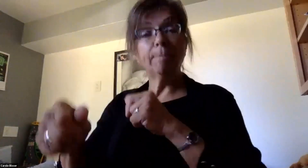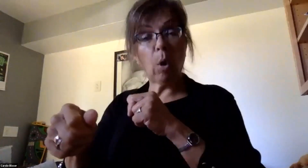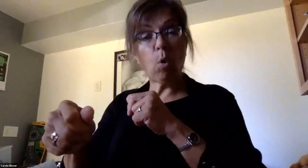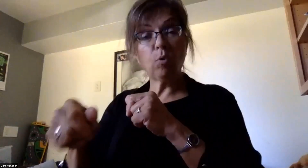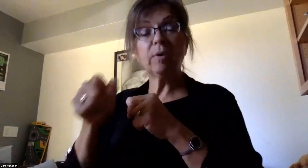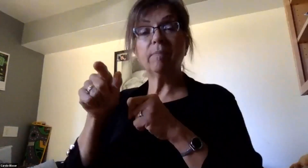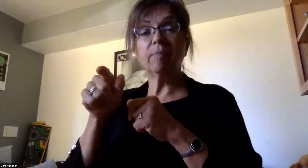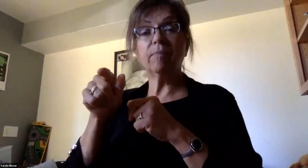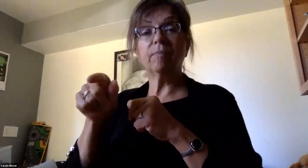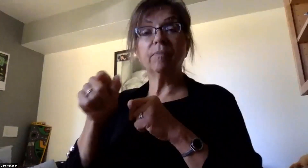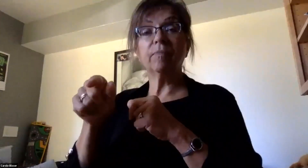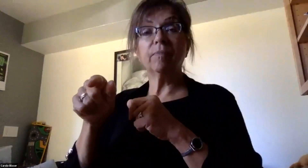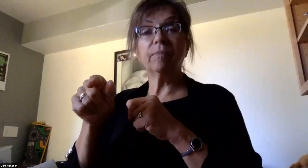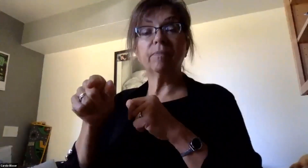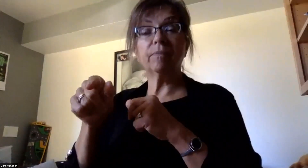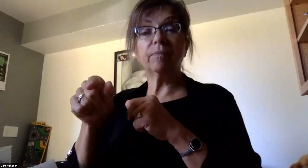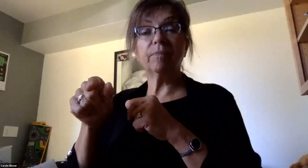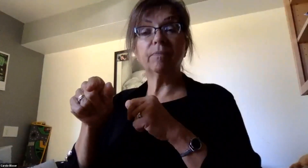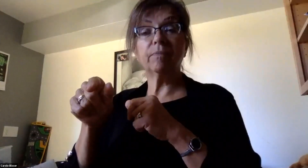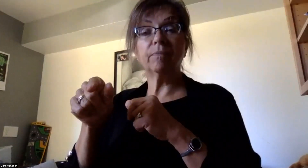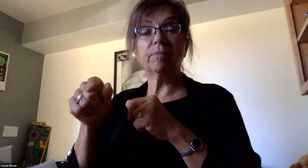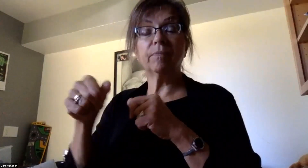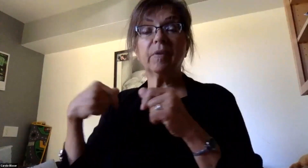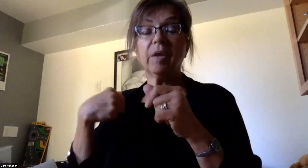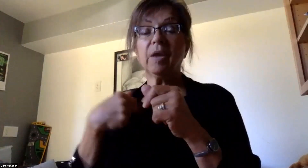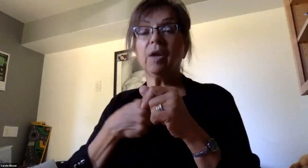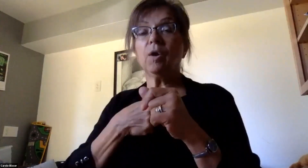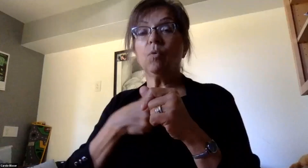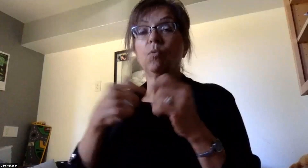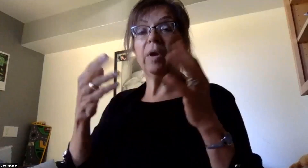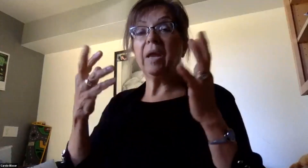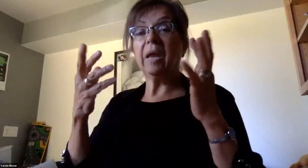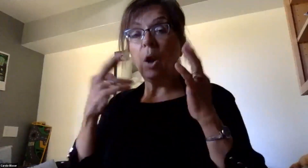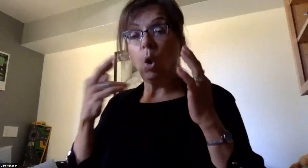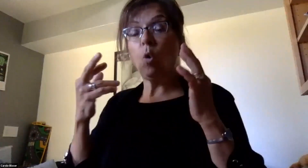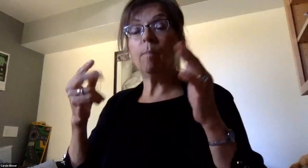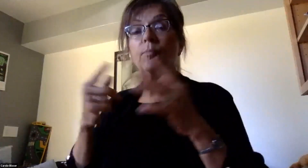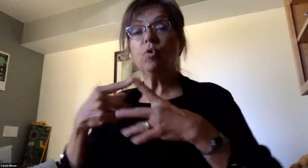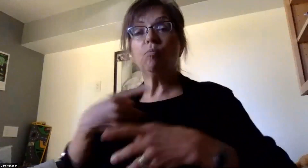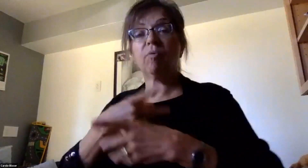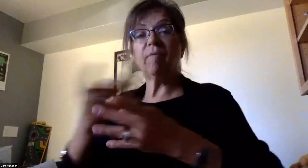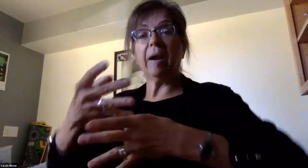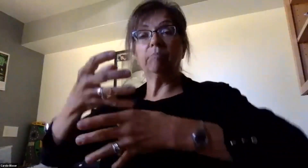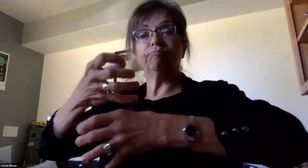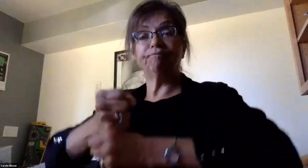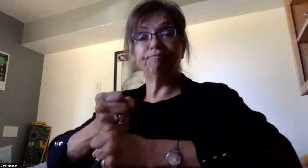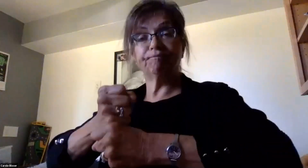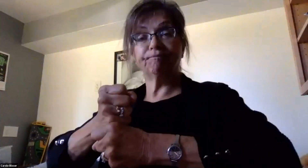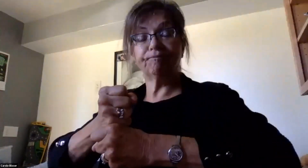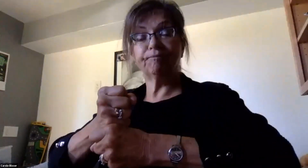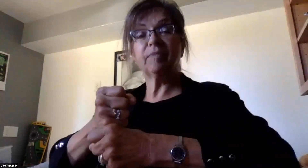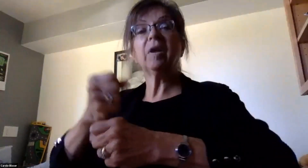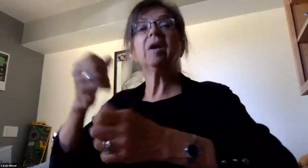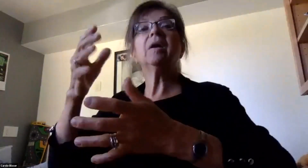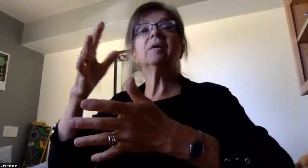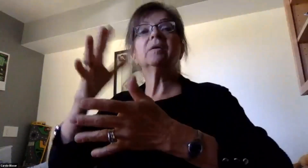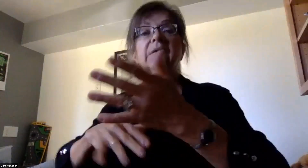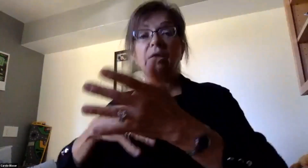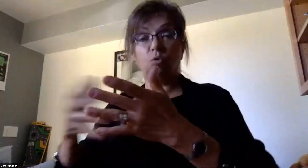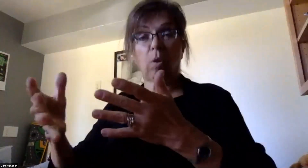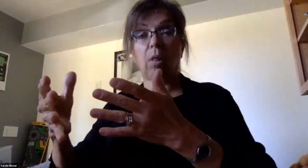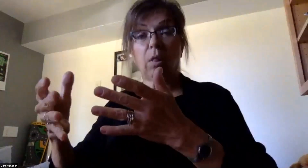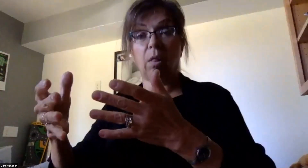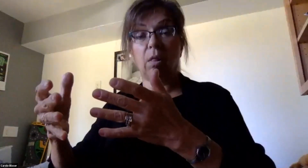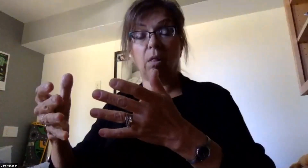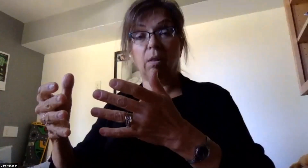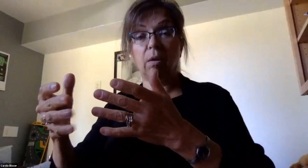our hope to provide a truncated version of the student's current schedule, meaning